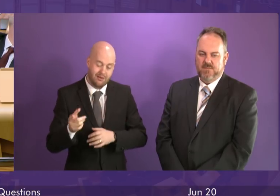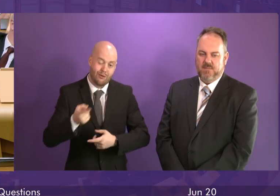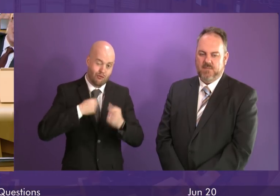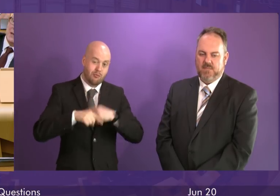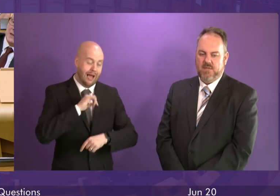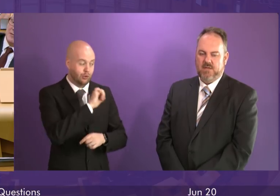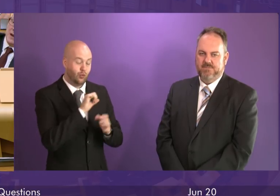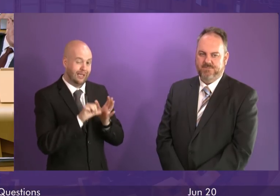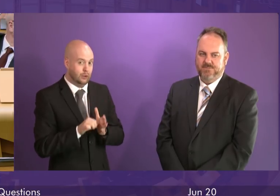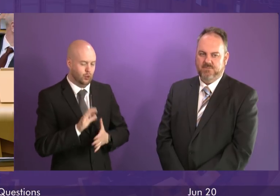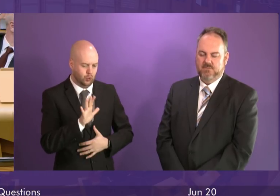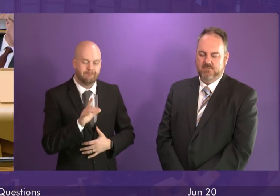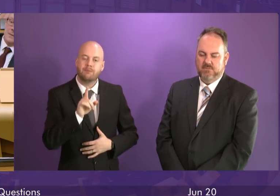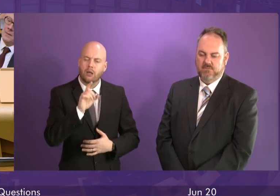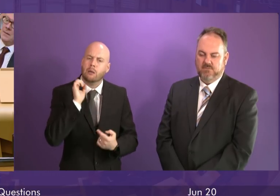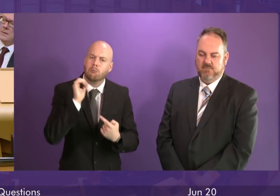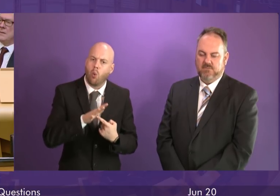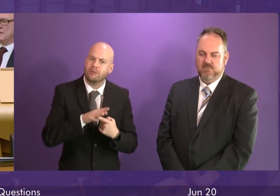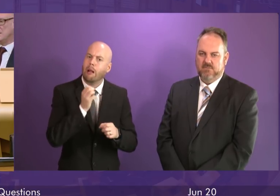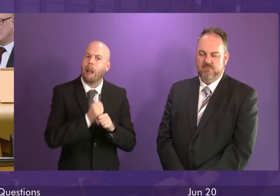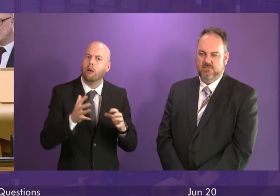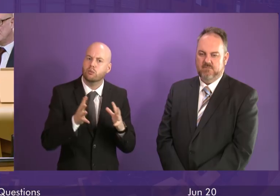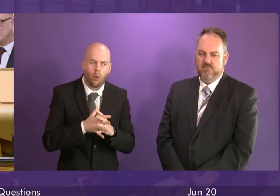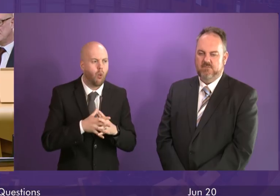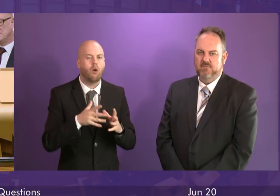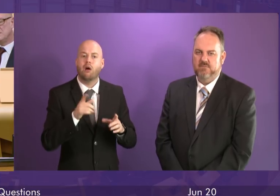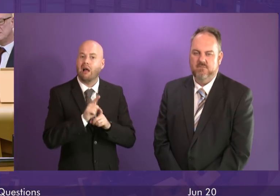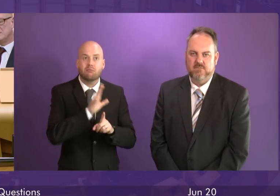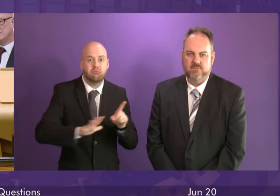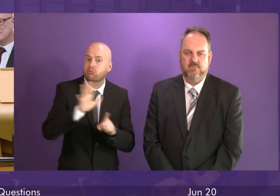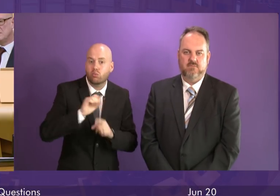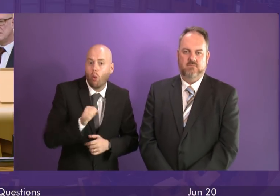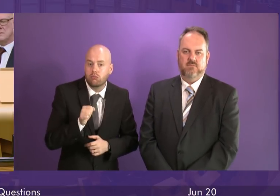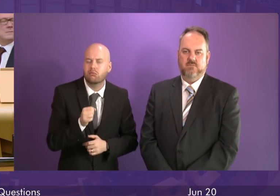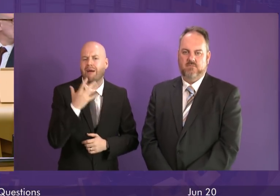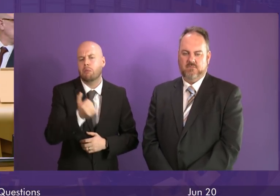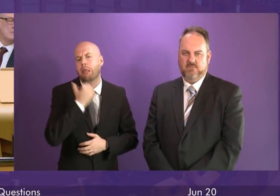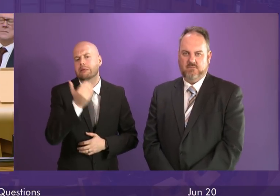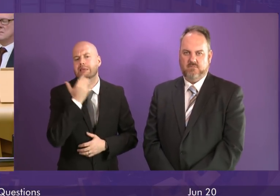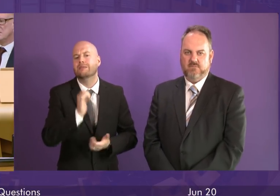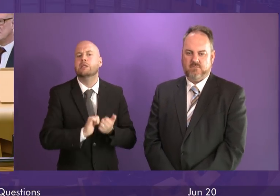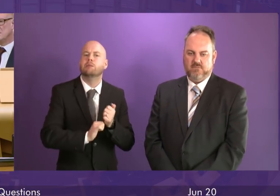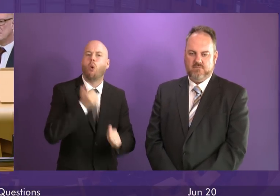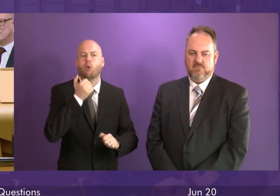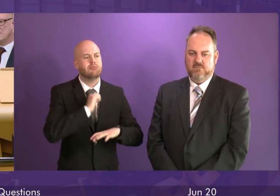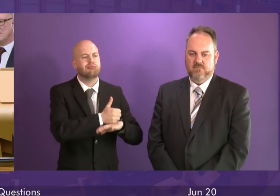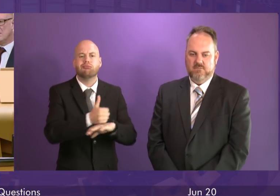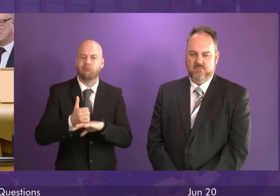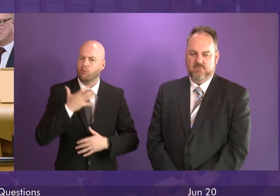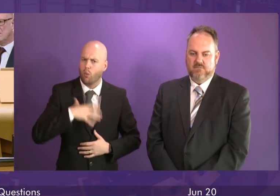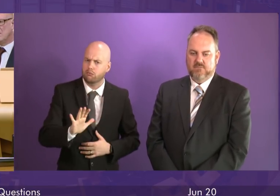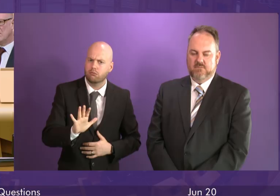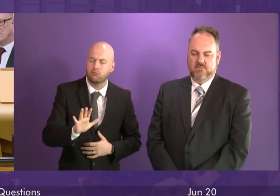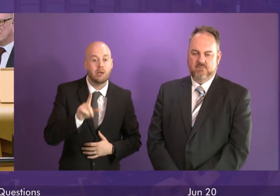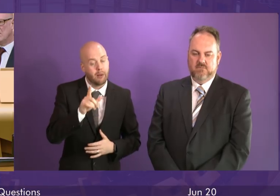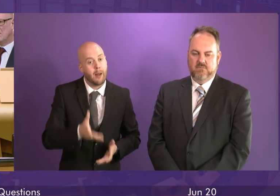a range of sports facilities available in the city of Glasgow and across the country. It is for Glasgow Life to carry out a proper consultation